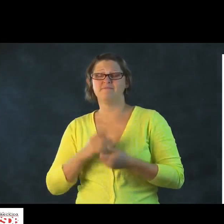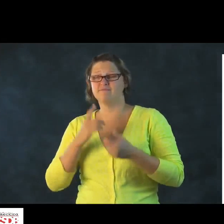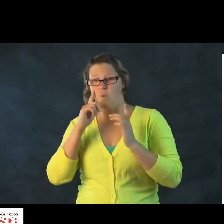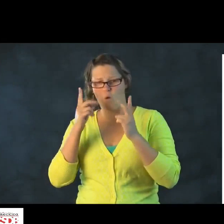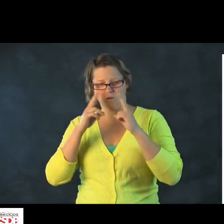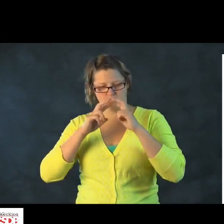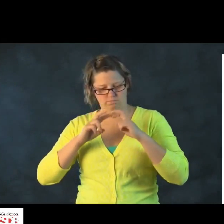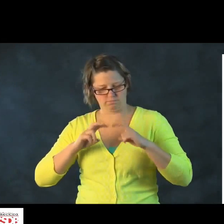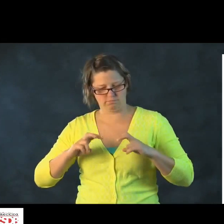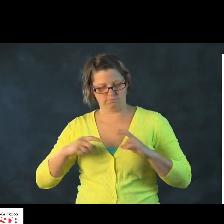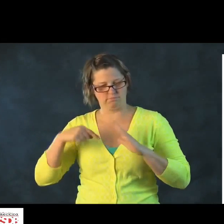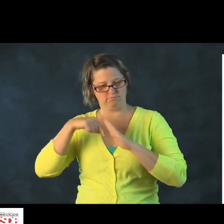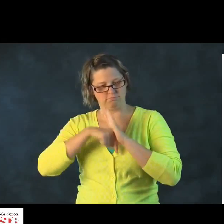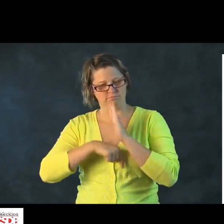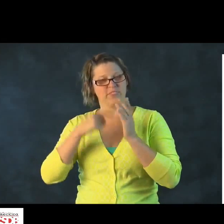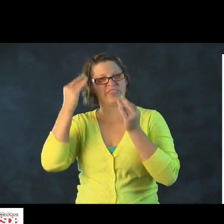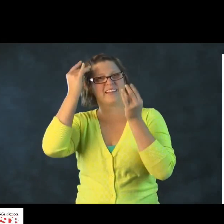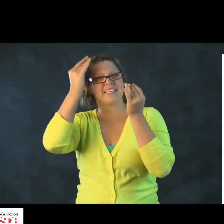bonds with people.